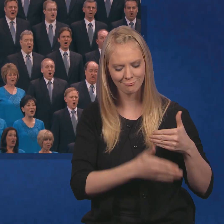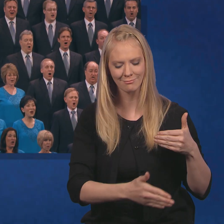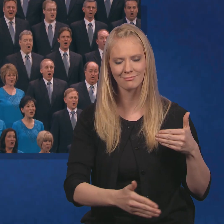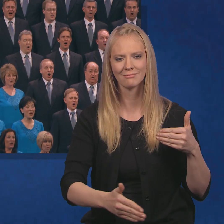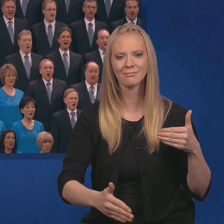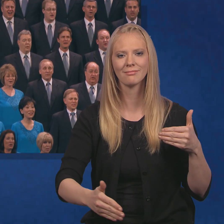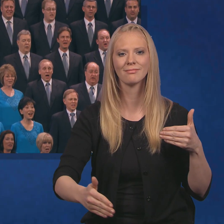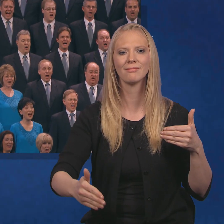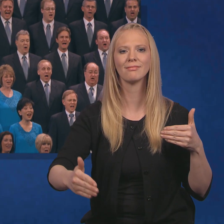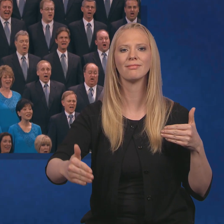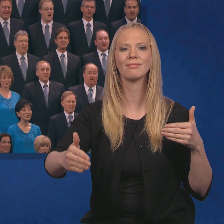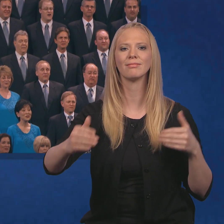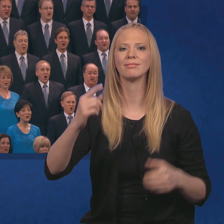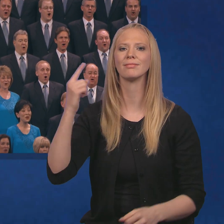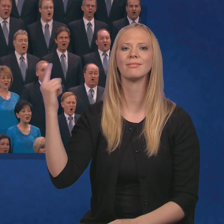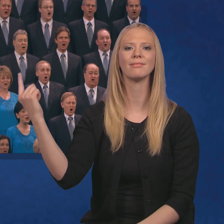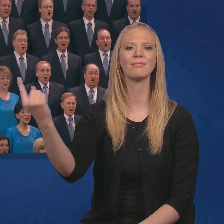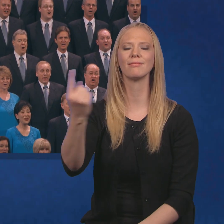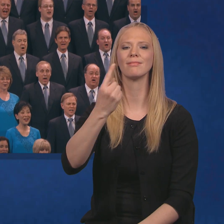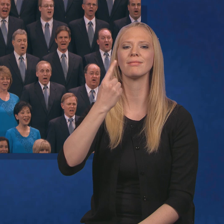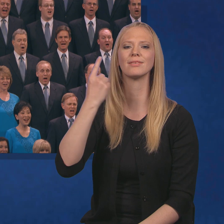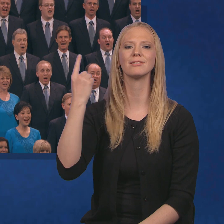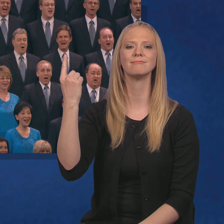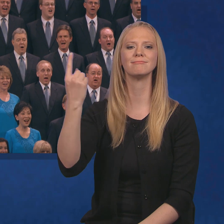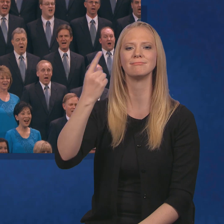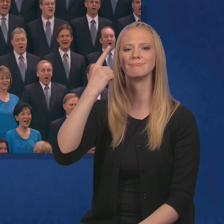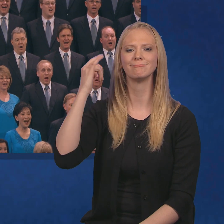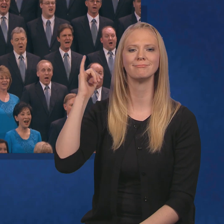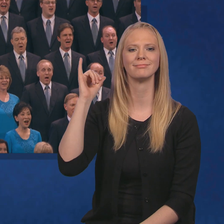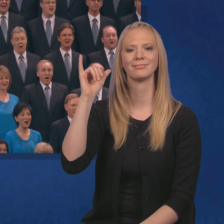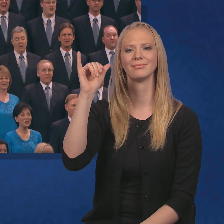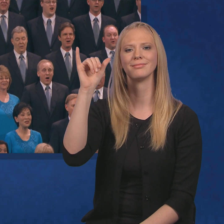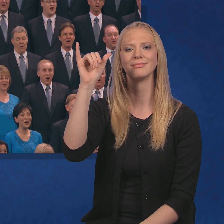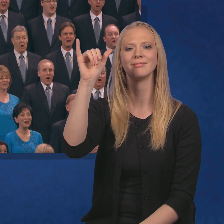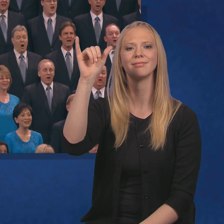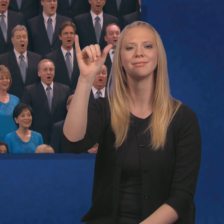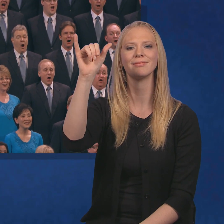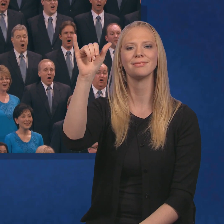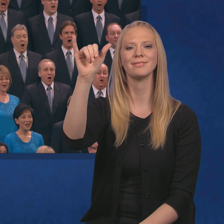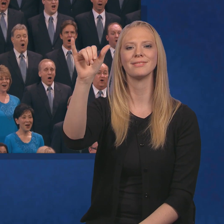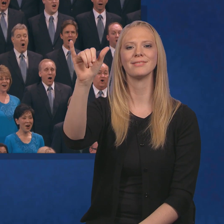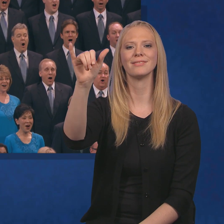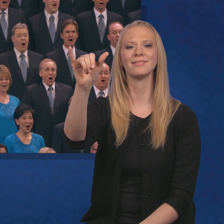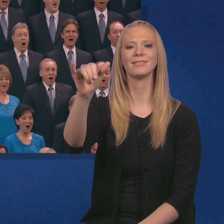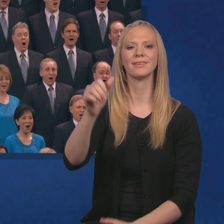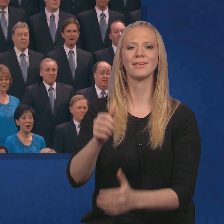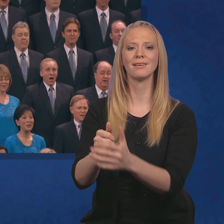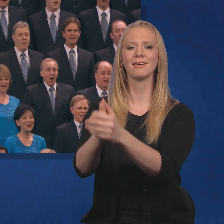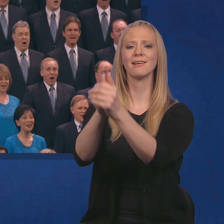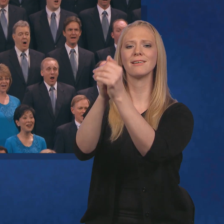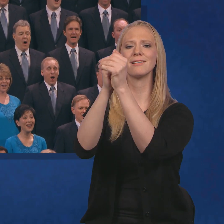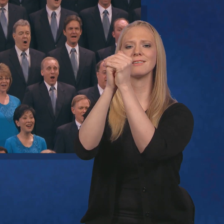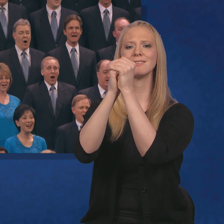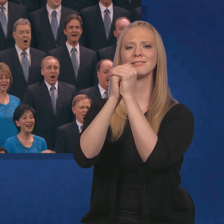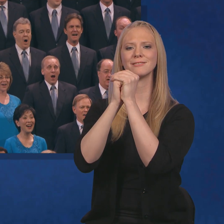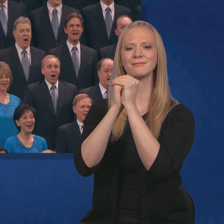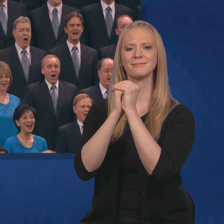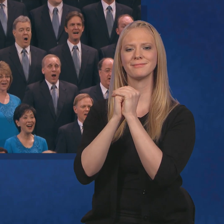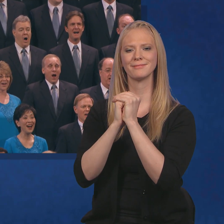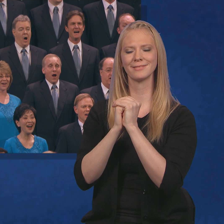Henceforth and forever, Amen